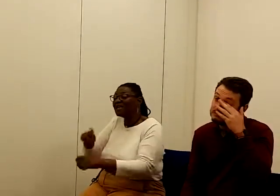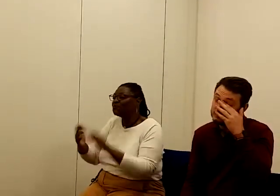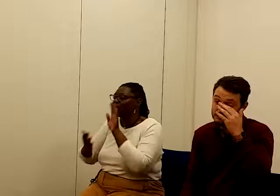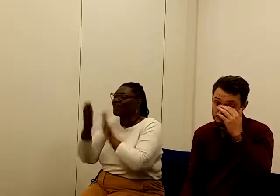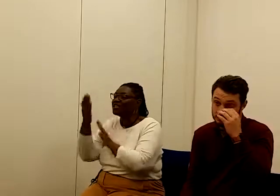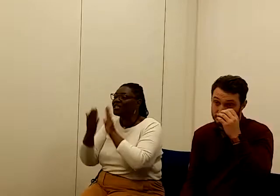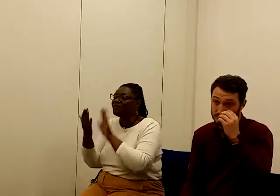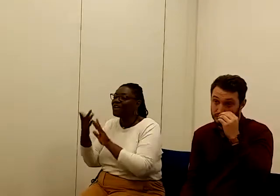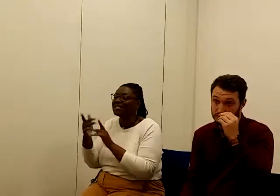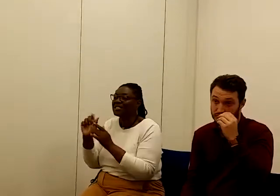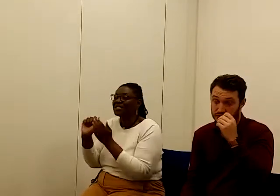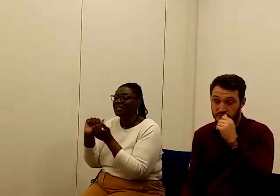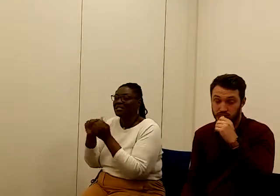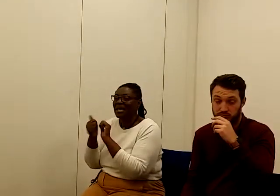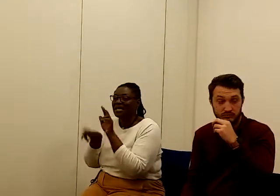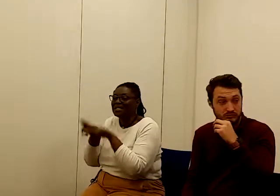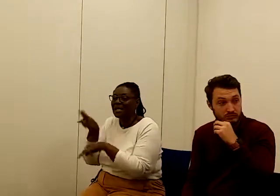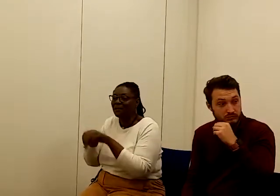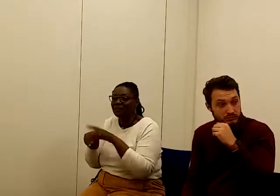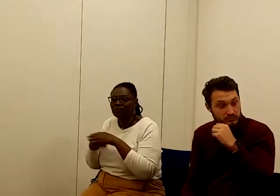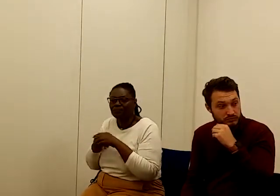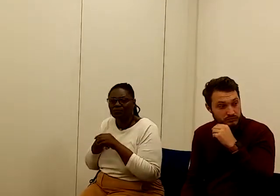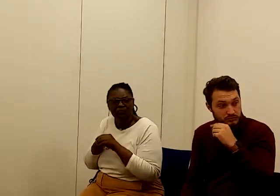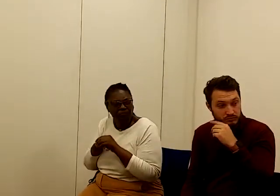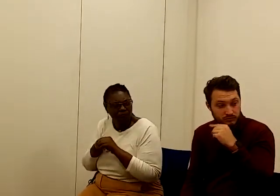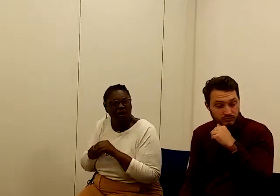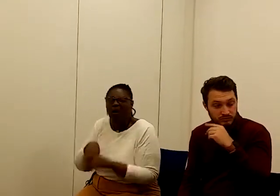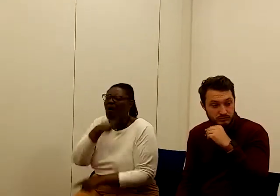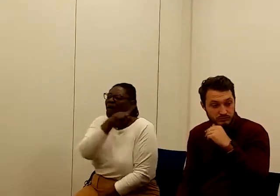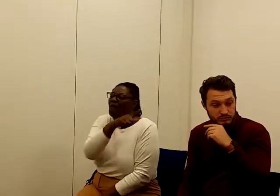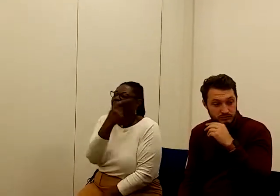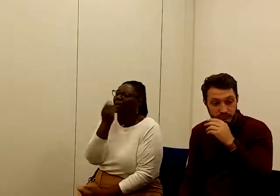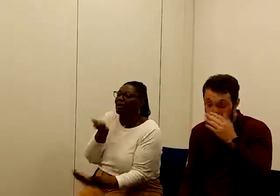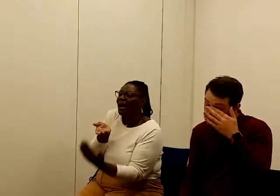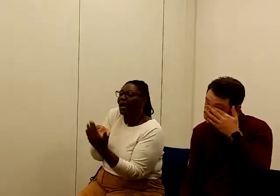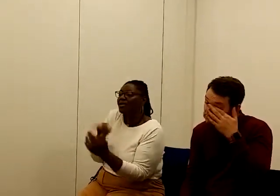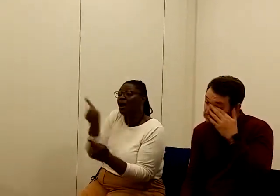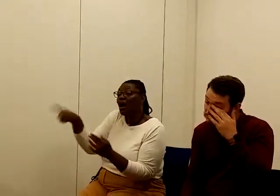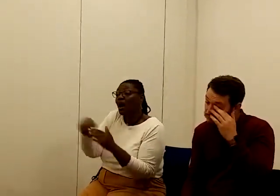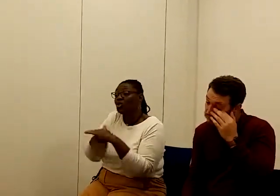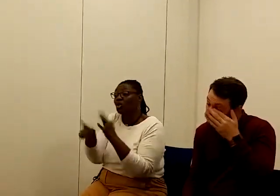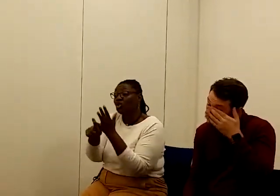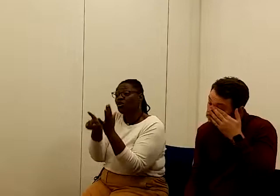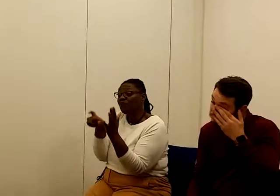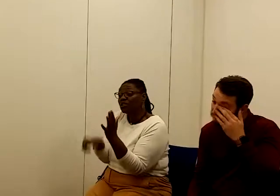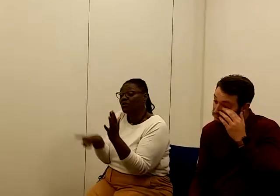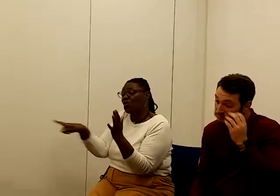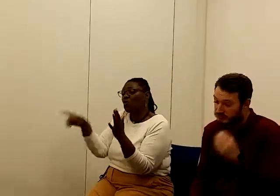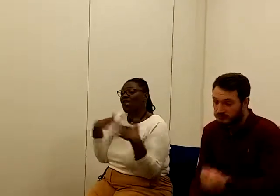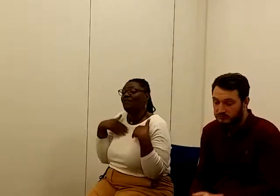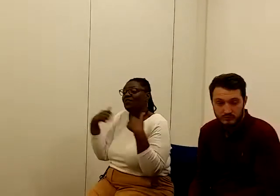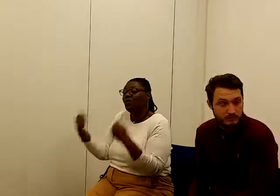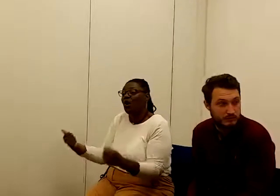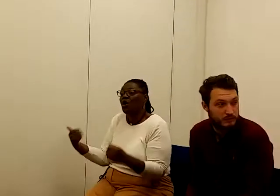exams currently. add something to that. Under universal credit, we'll have the health and work conversation,